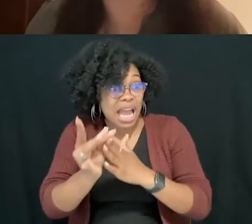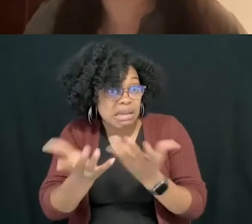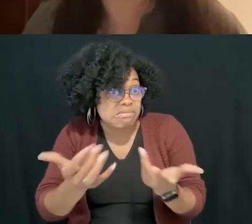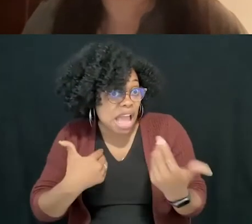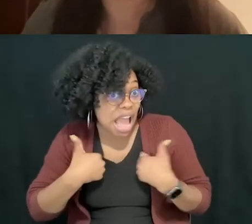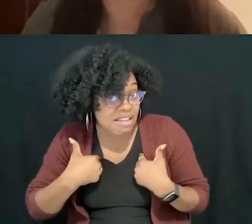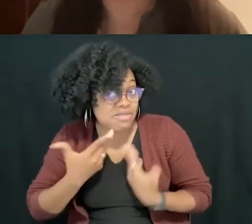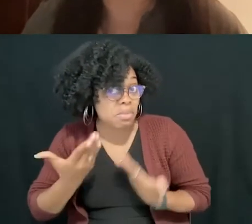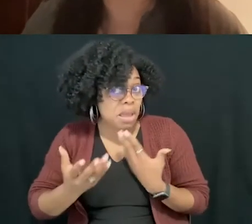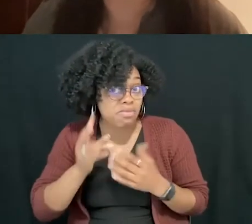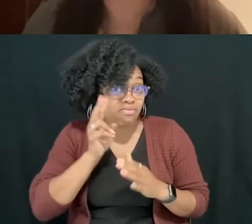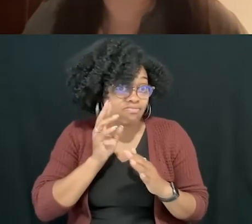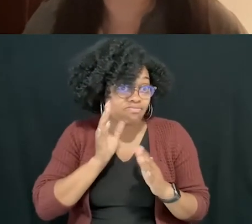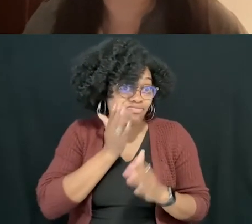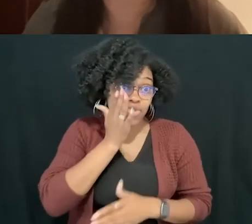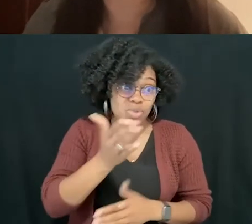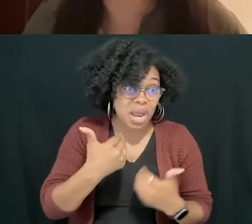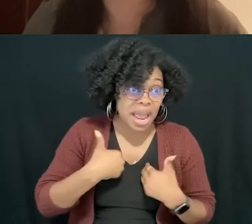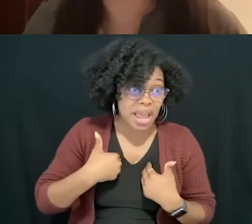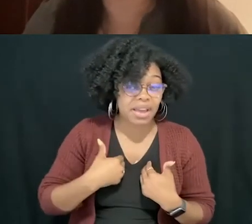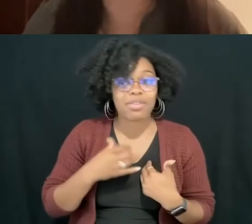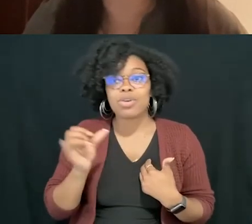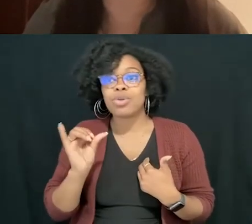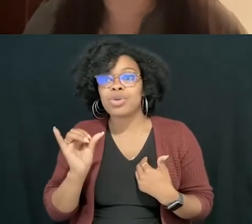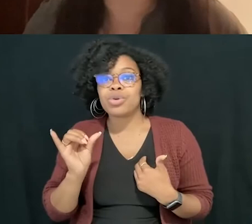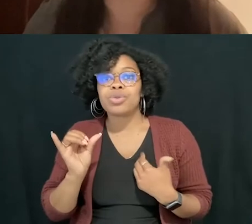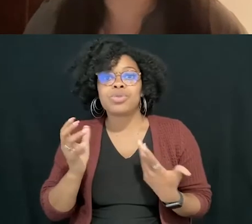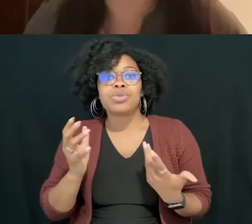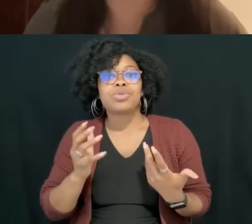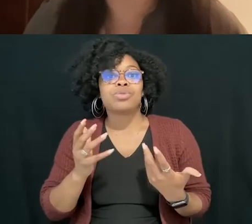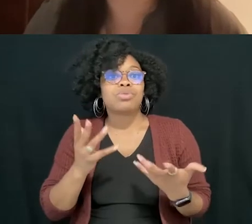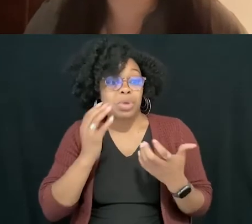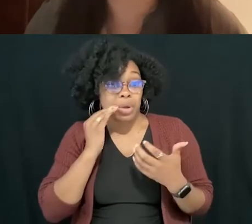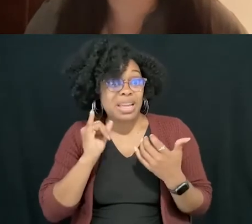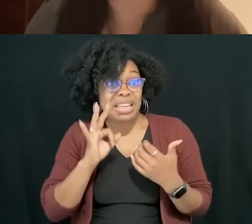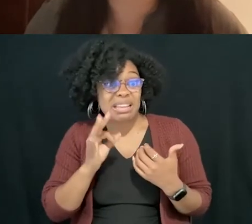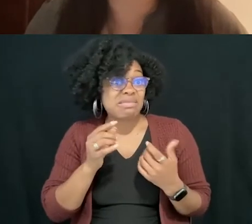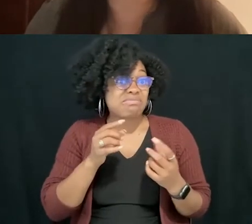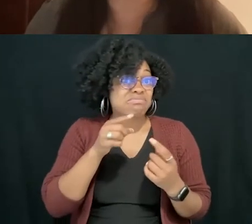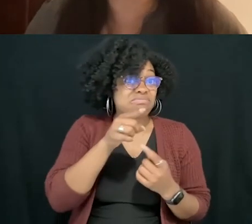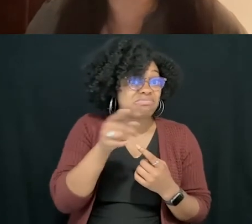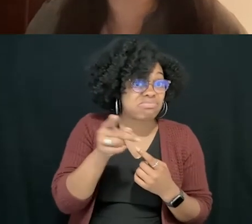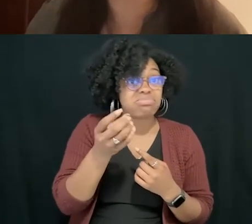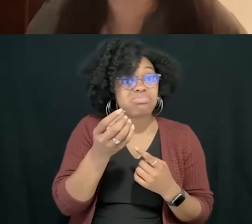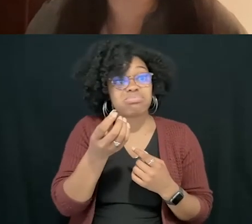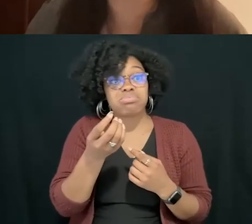um, how to, you know, if either or both of you have had your texts taught in schools or integrated into